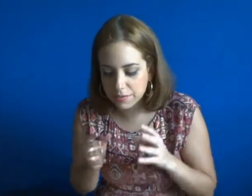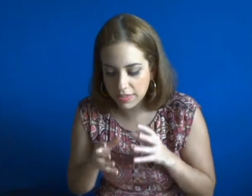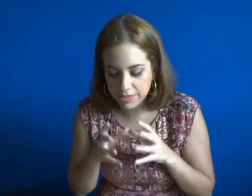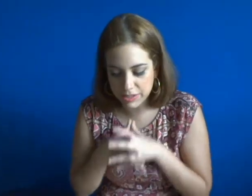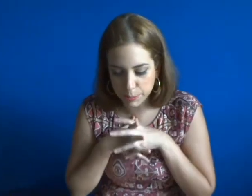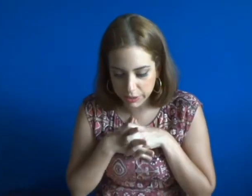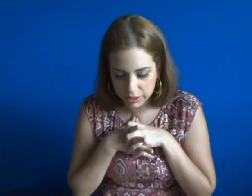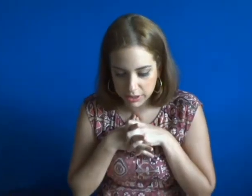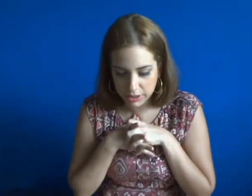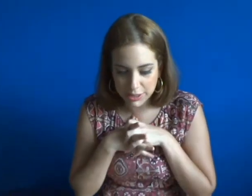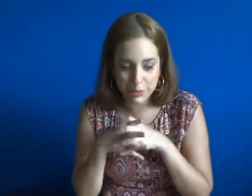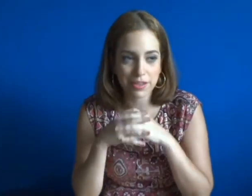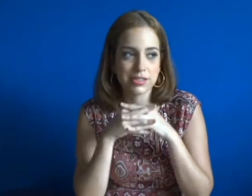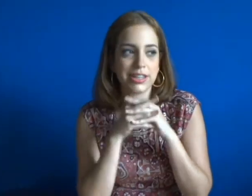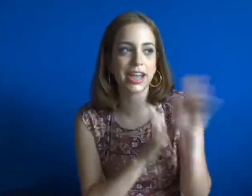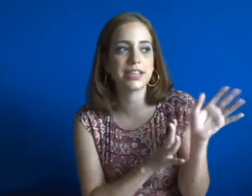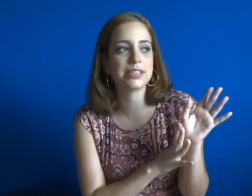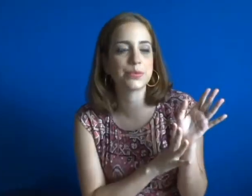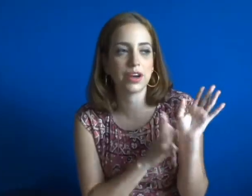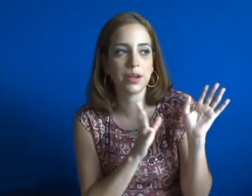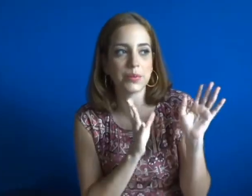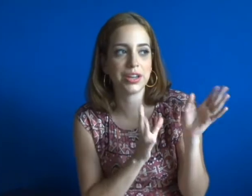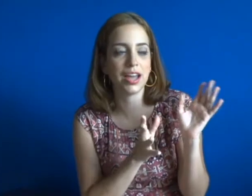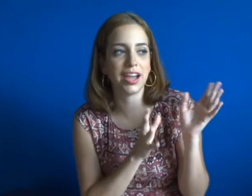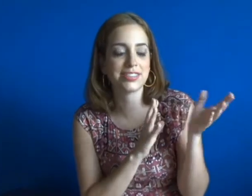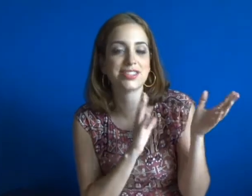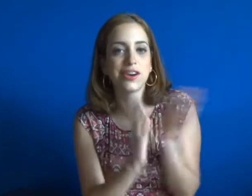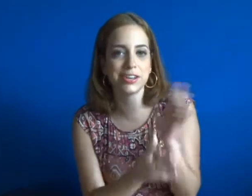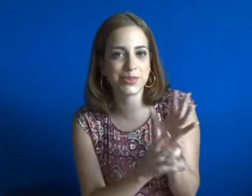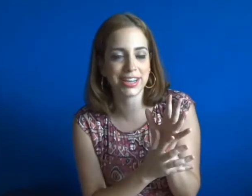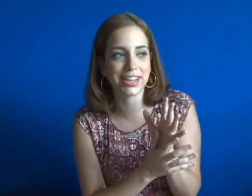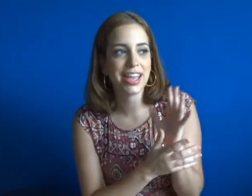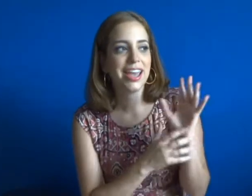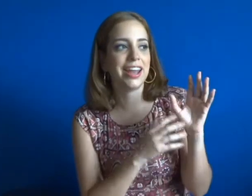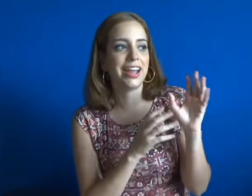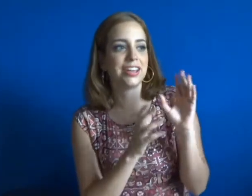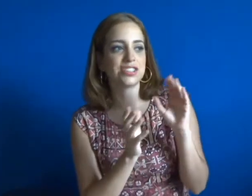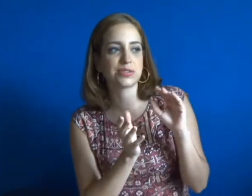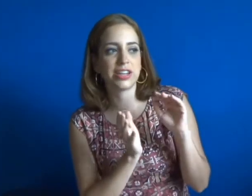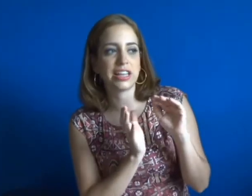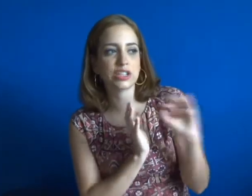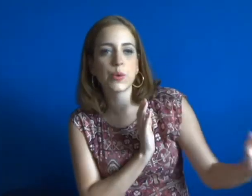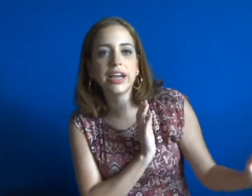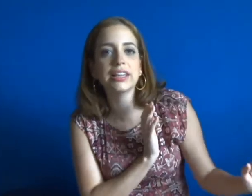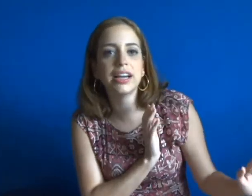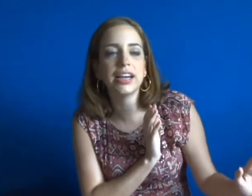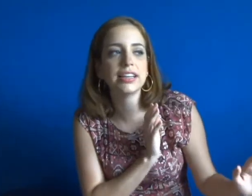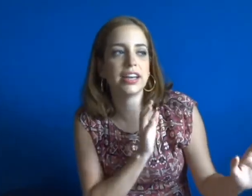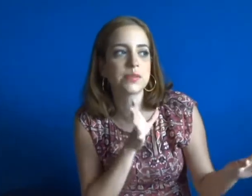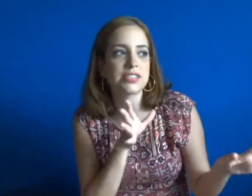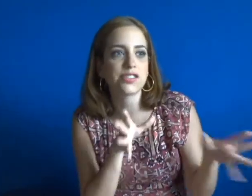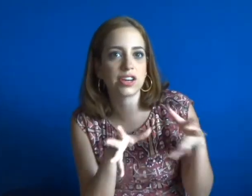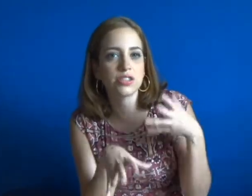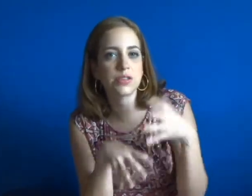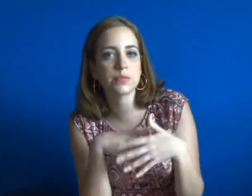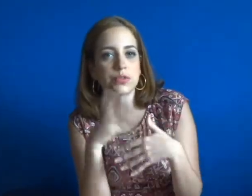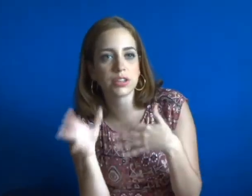read this book in 2008 when I started reading and I had just read like Twilight and I was starting to read The Mortal